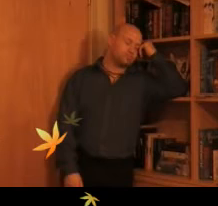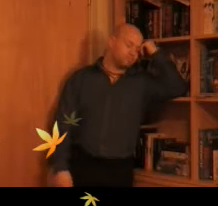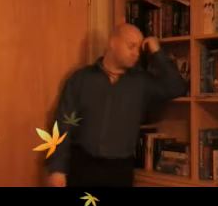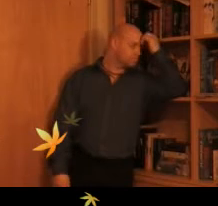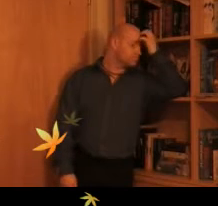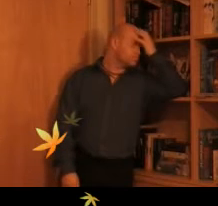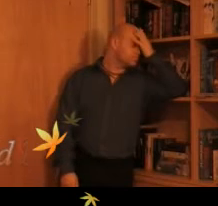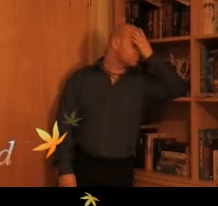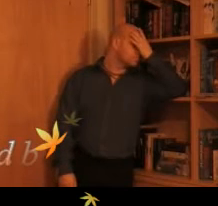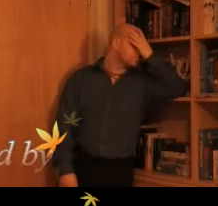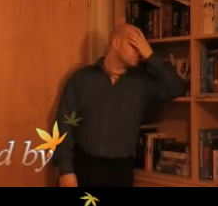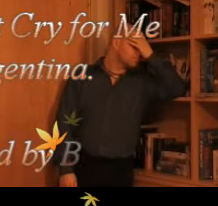It's time to